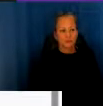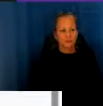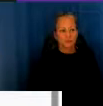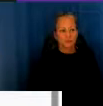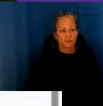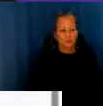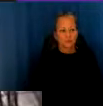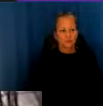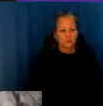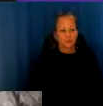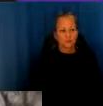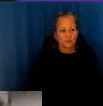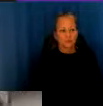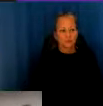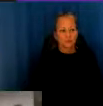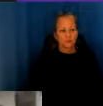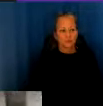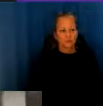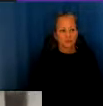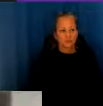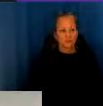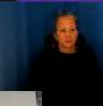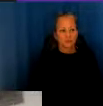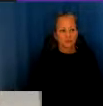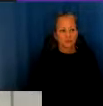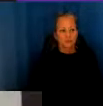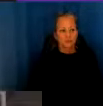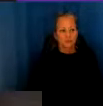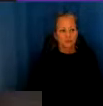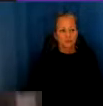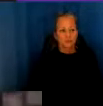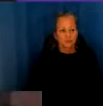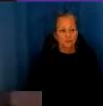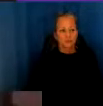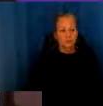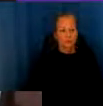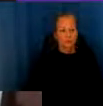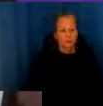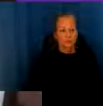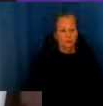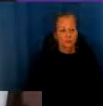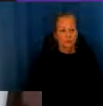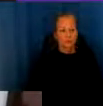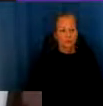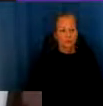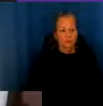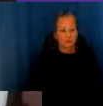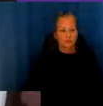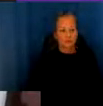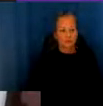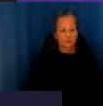He knew that I needed a place to live. So that's when he started making his move on me.